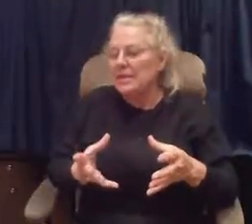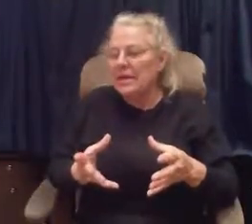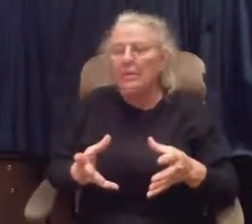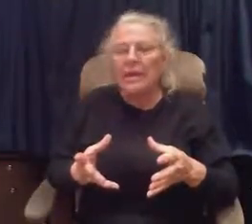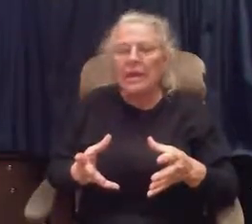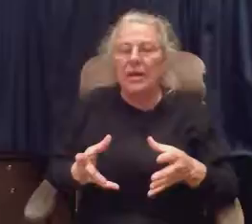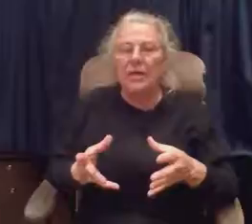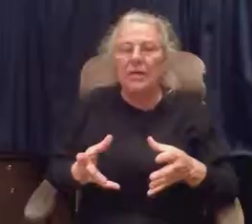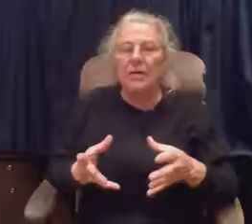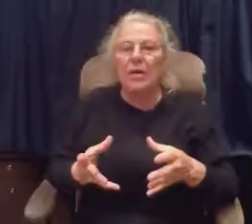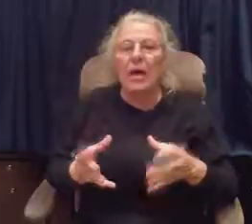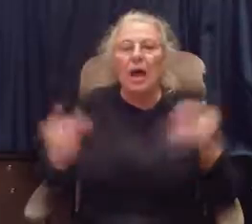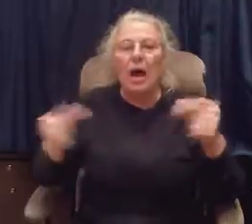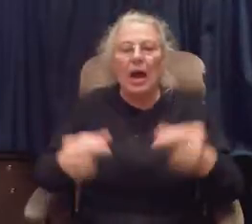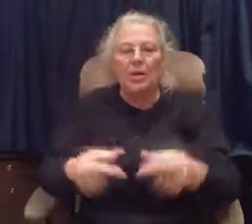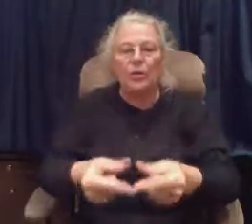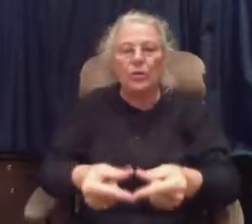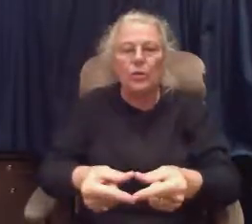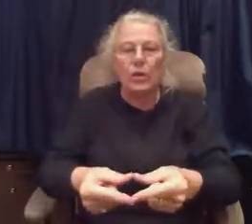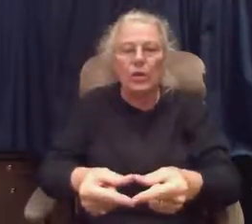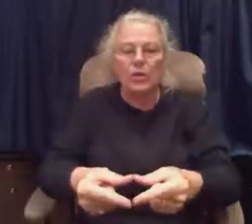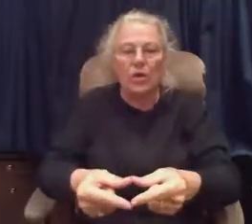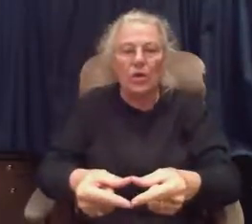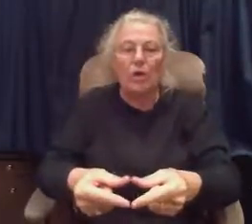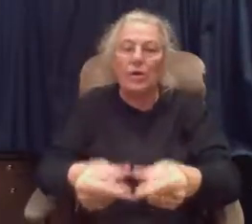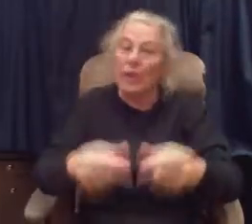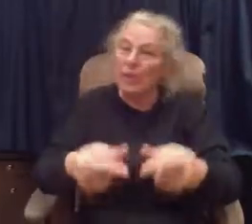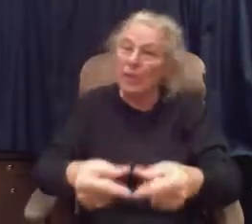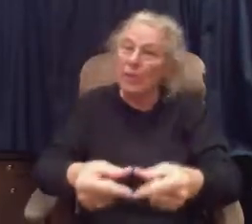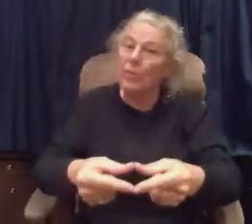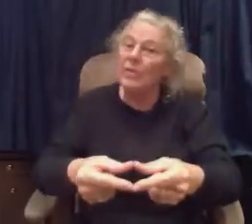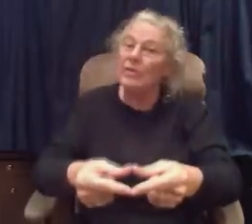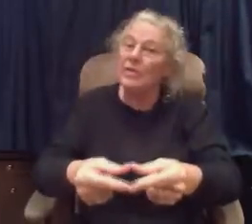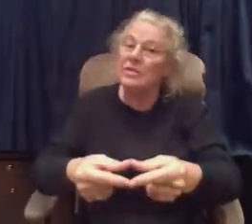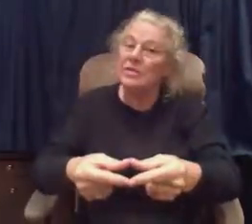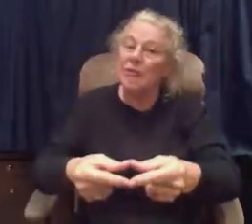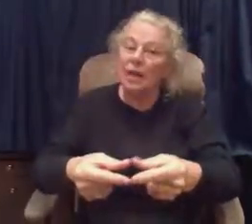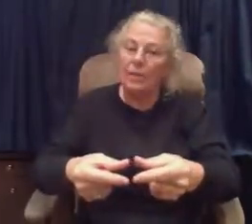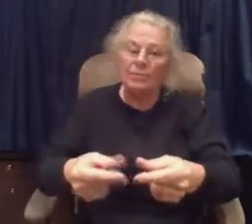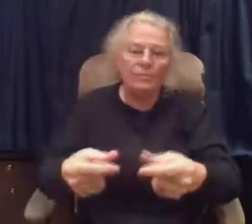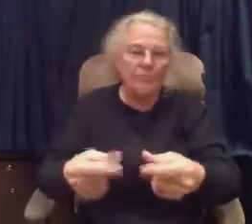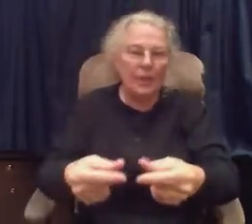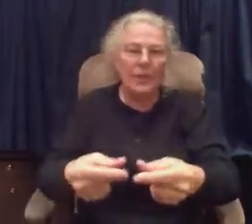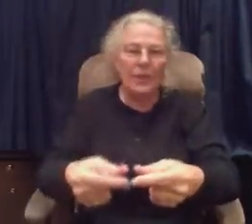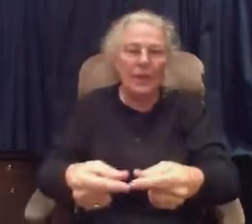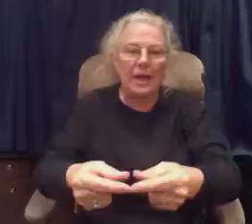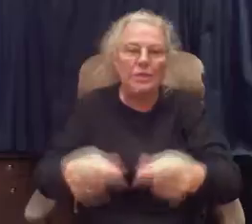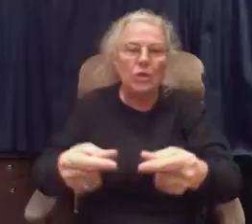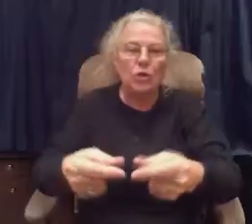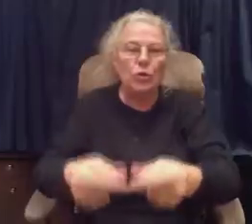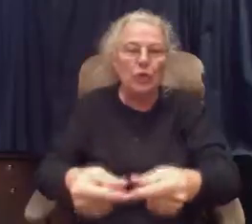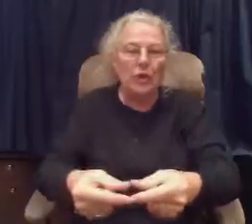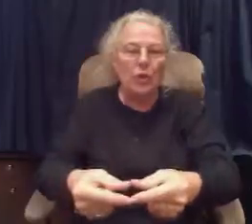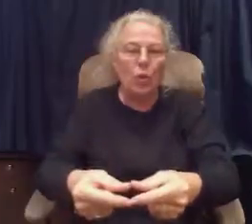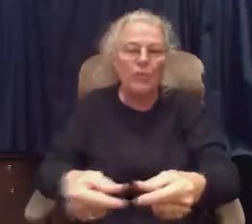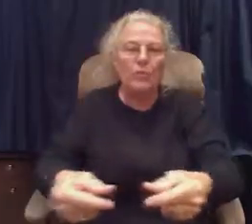Gethsemane here. I do the garden. And remember, if it's a place, you begin away from